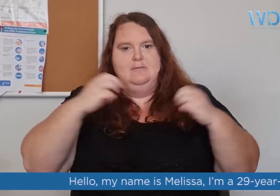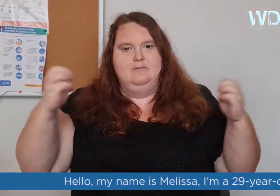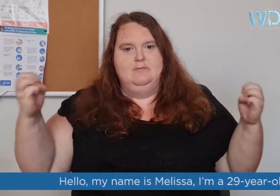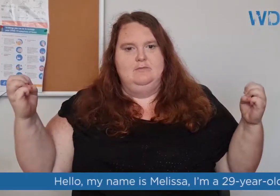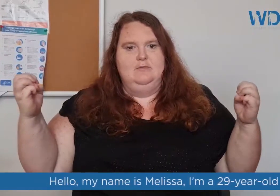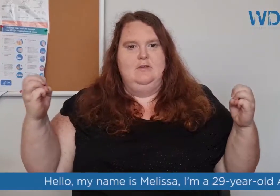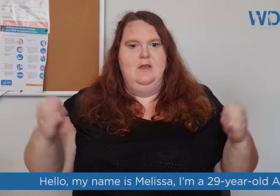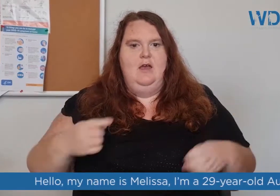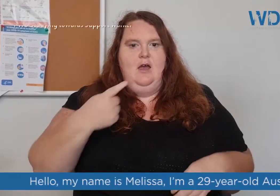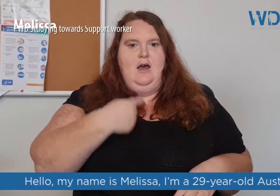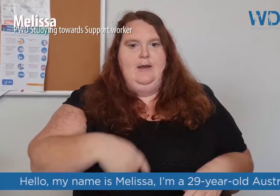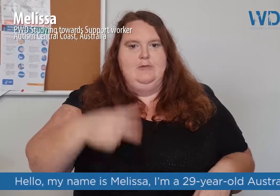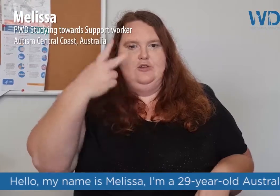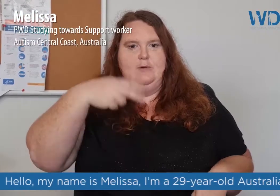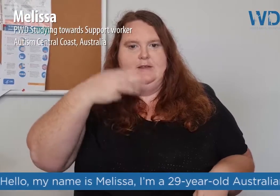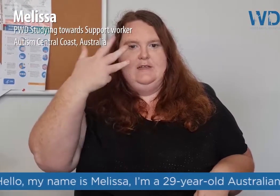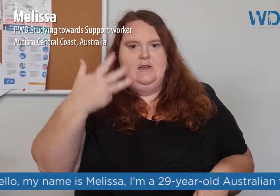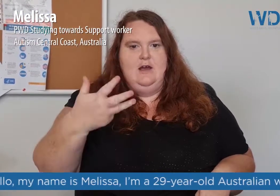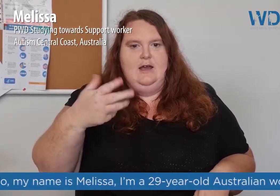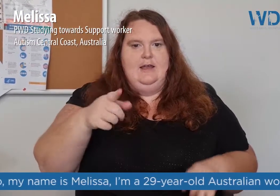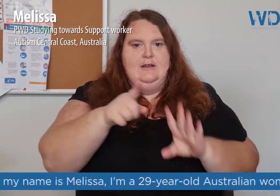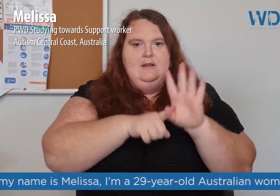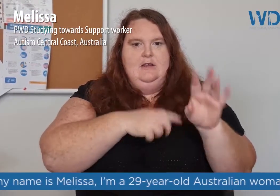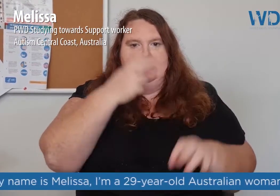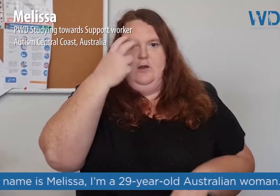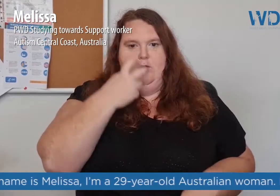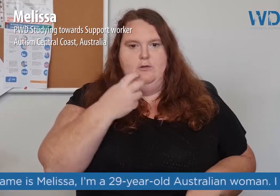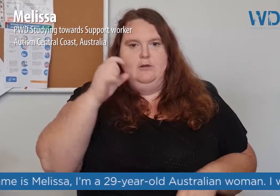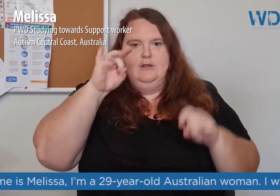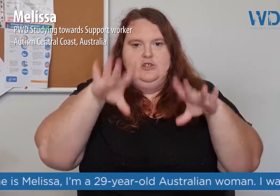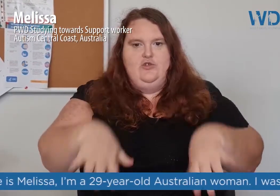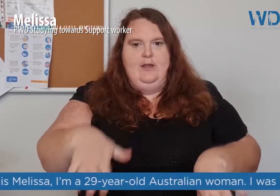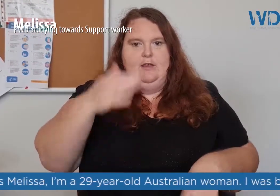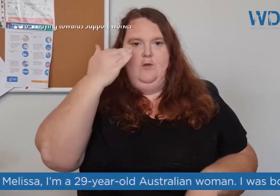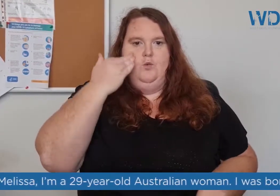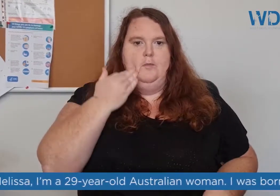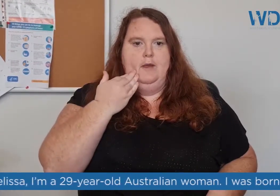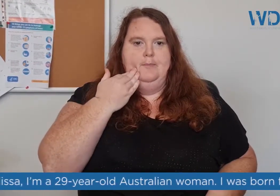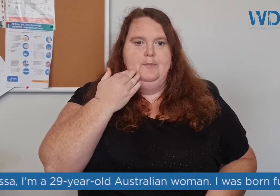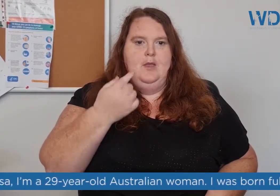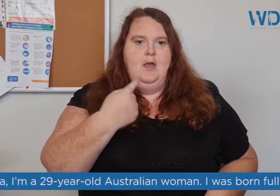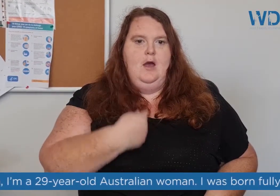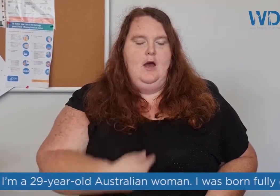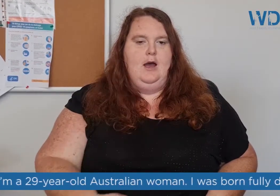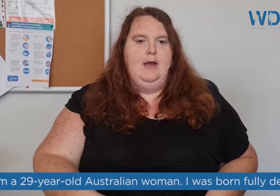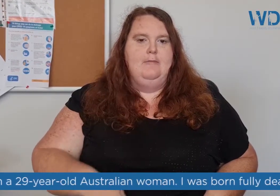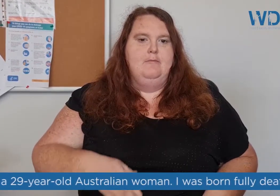I'm 29 years old Australian woman. I'm